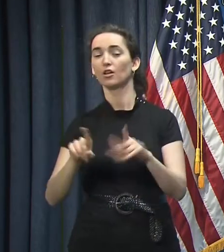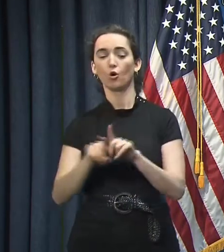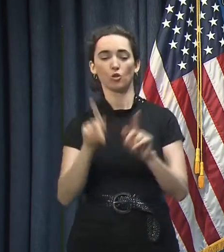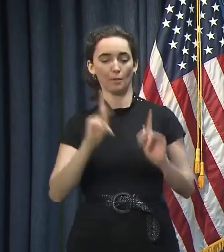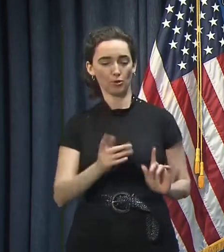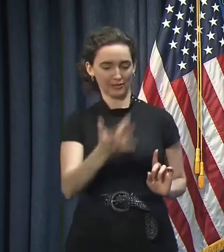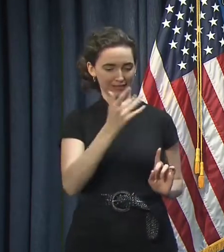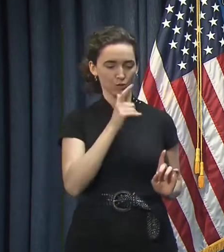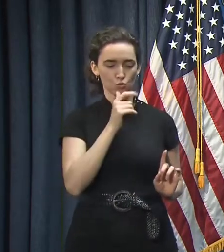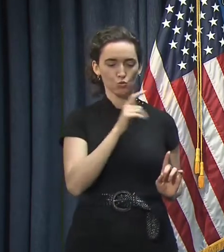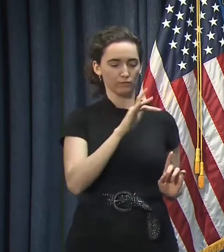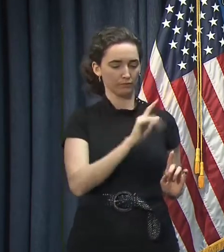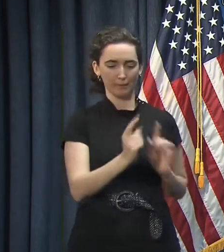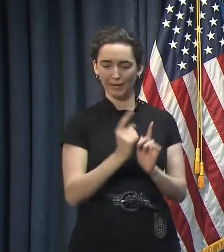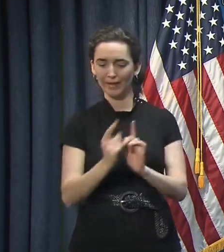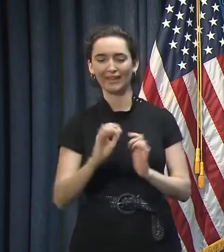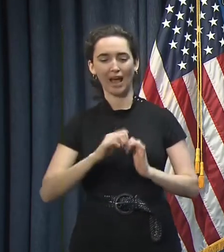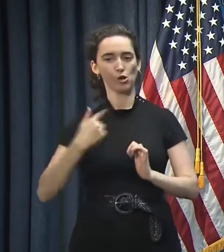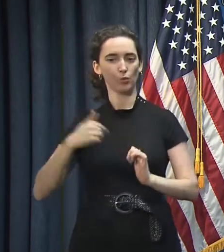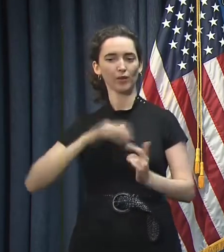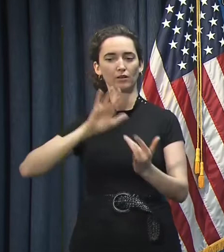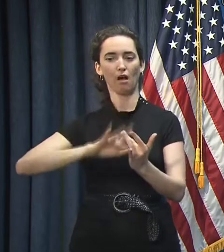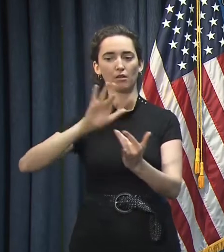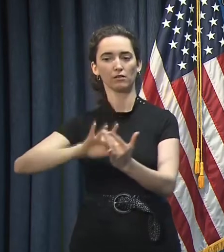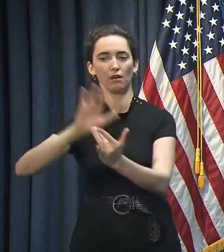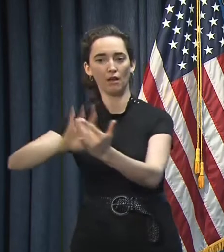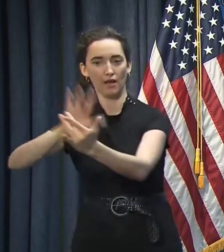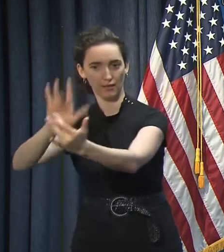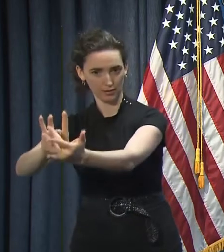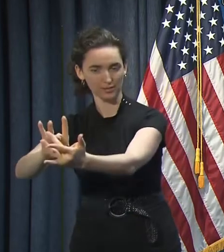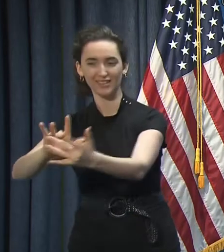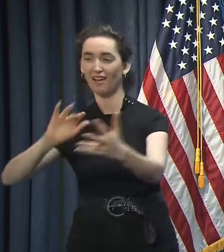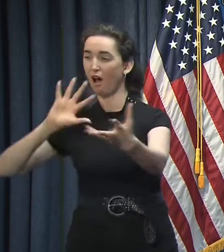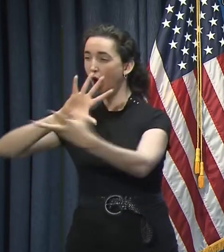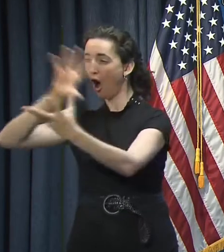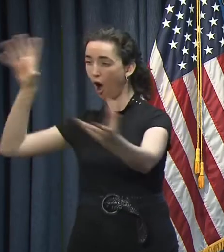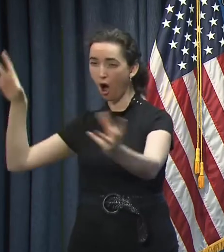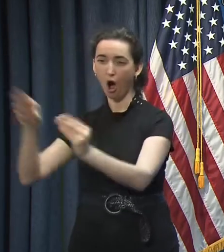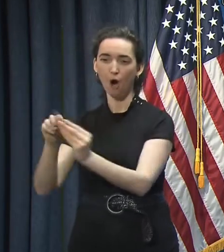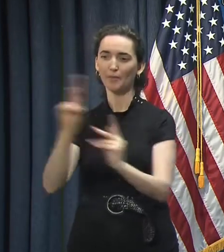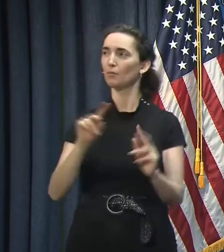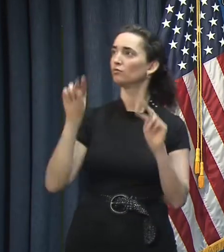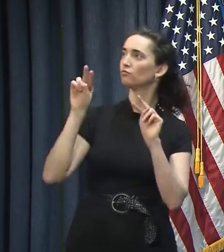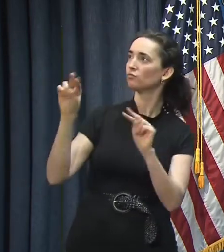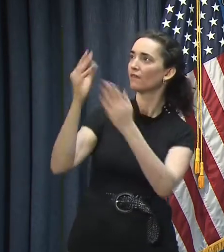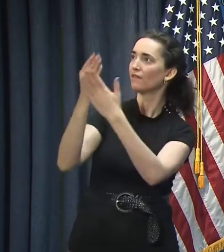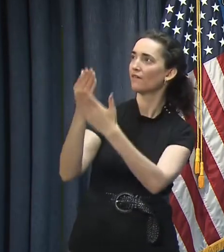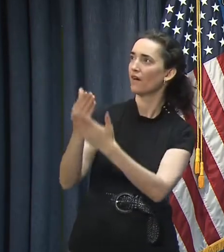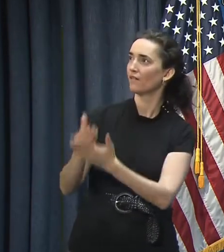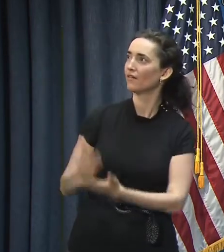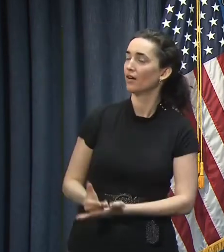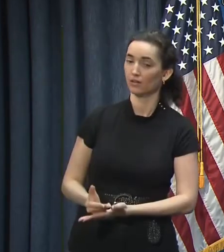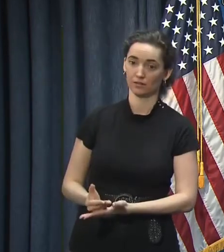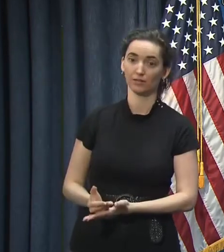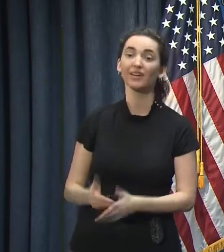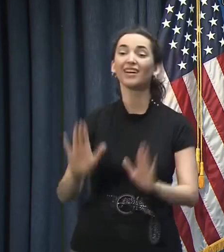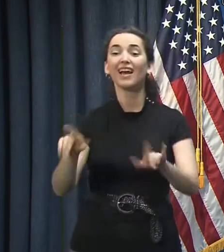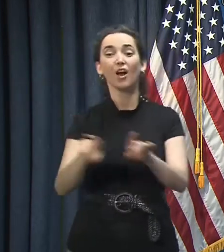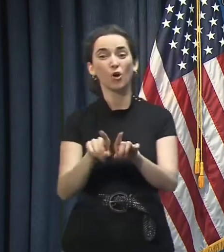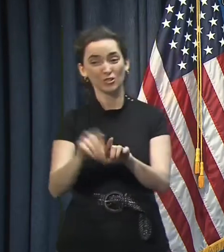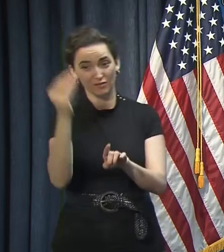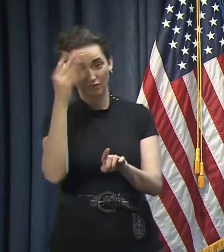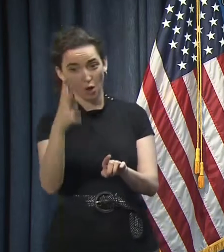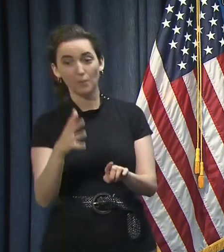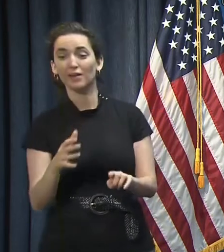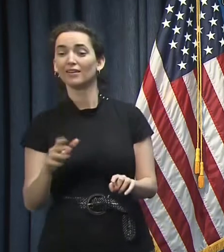capacity. And all of that worked together, and also knowing that Louisiana is a hotspot